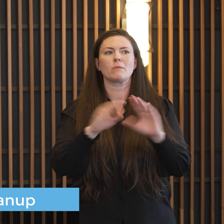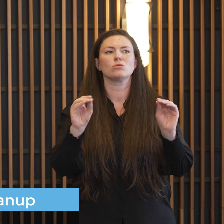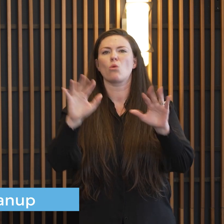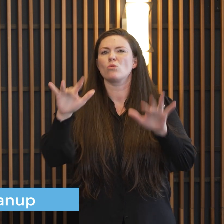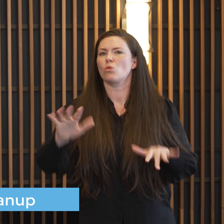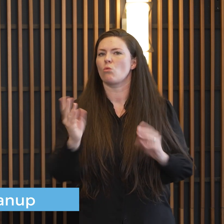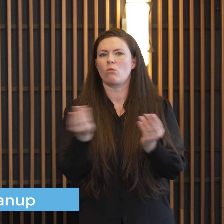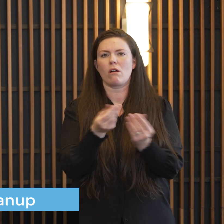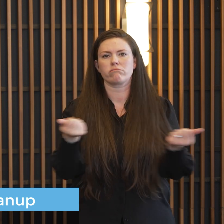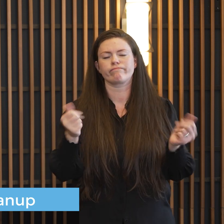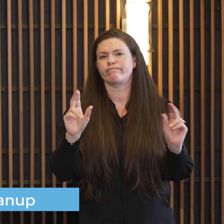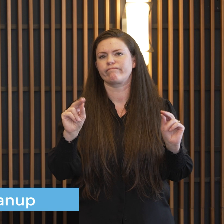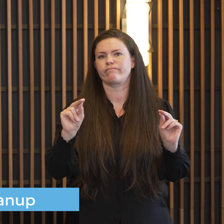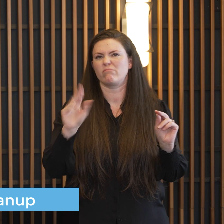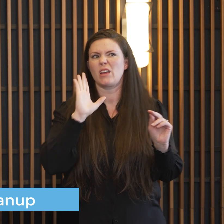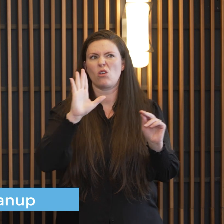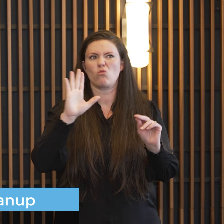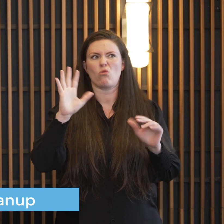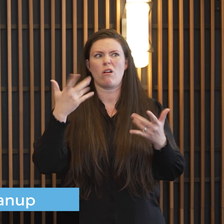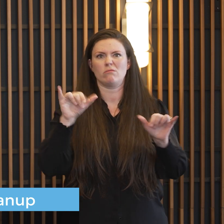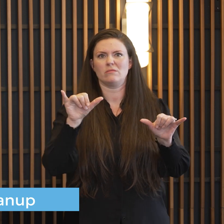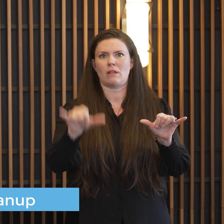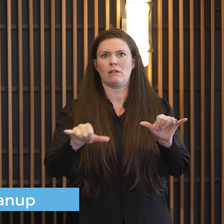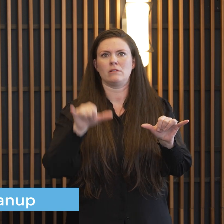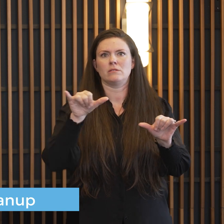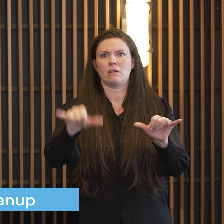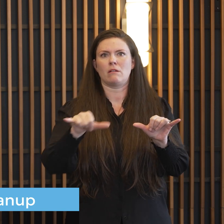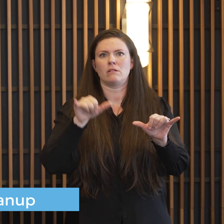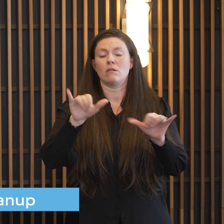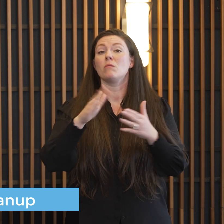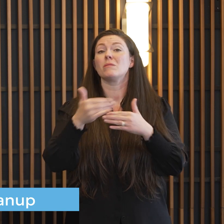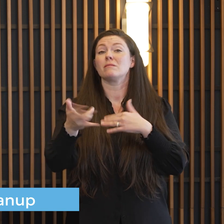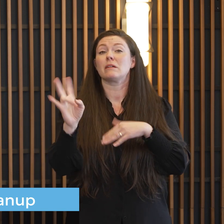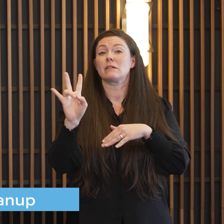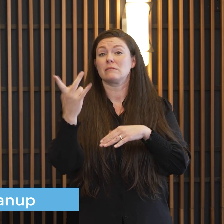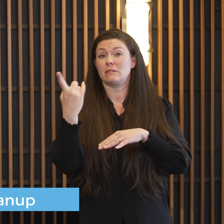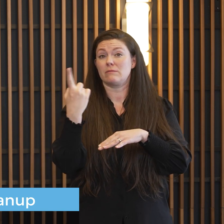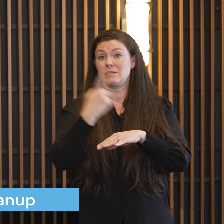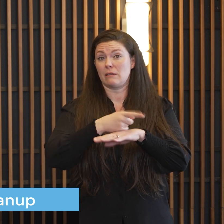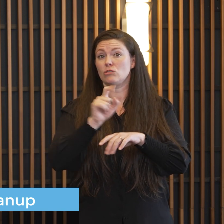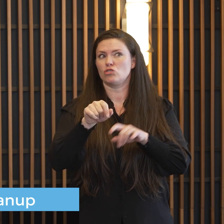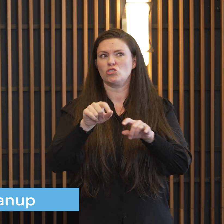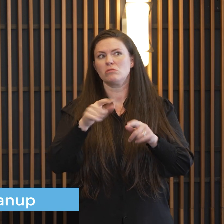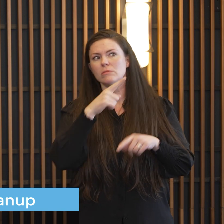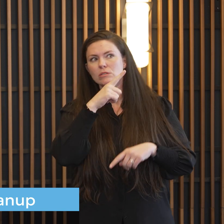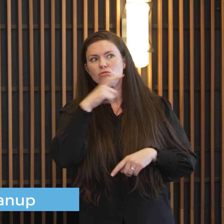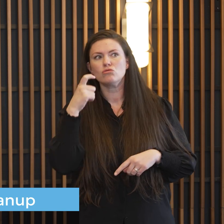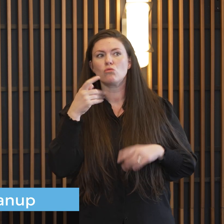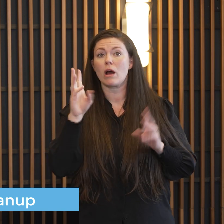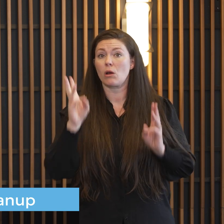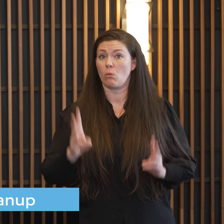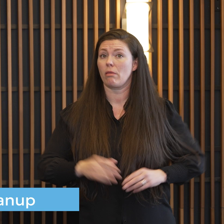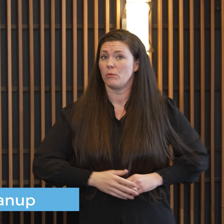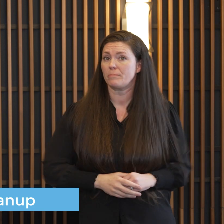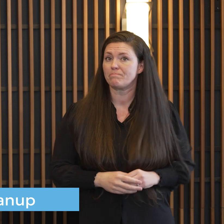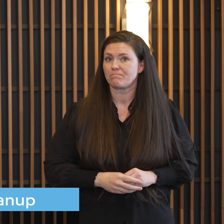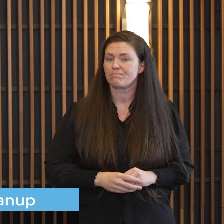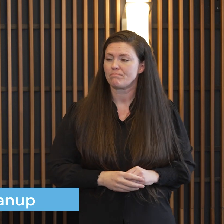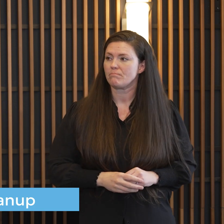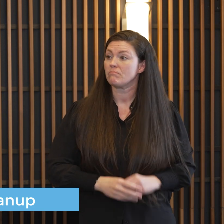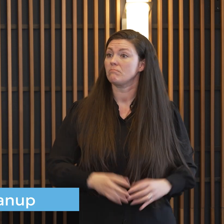luckily next seven days should be dry so with that I will turn it over to